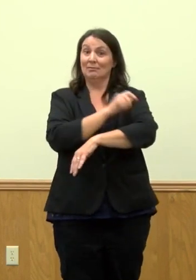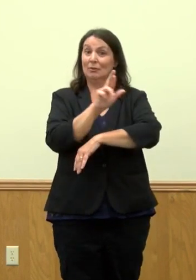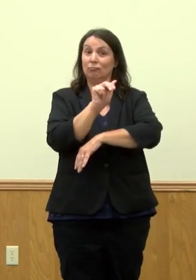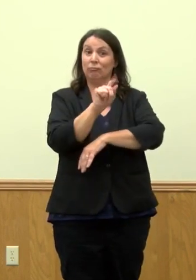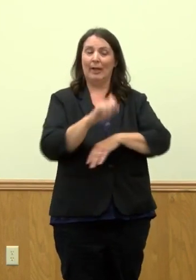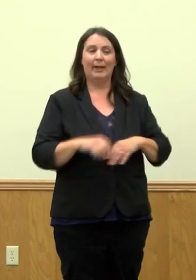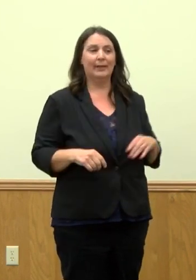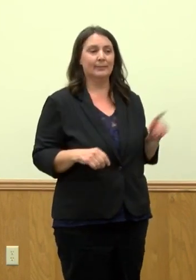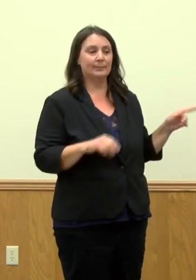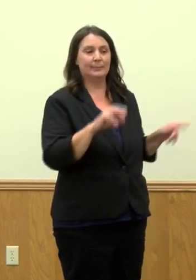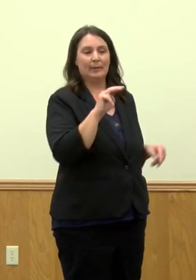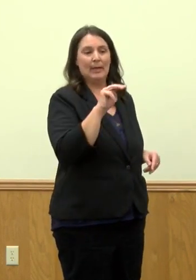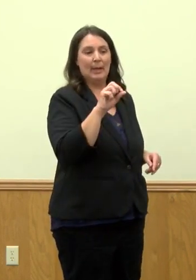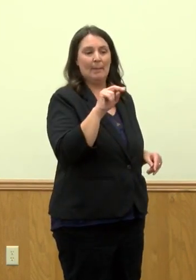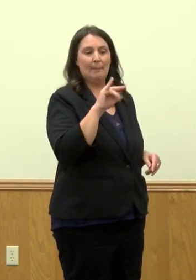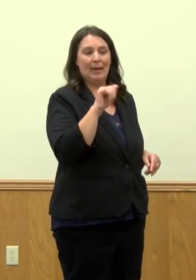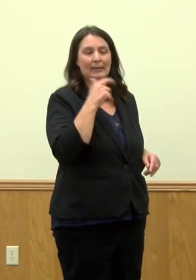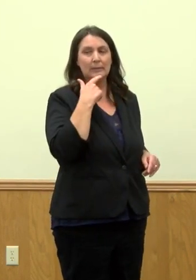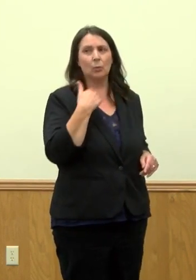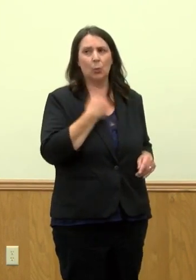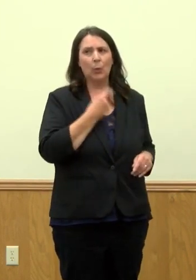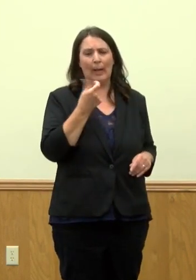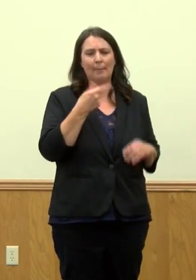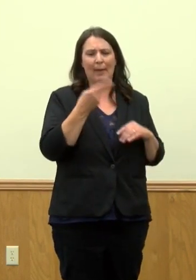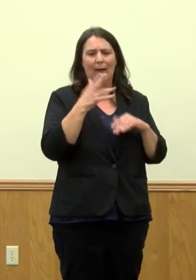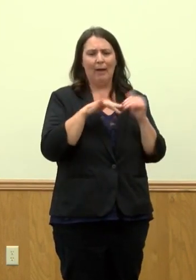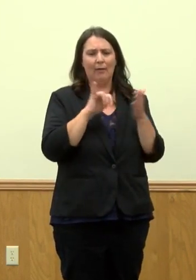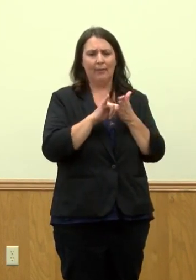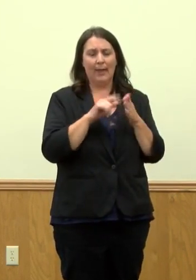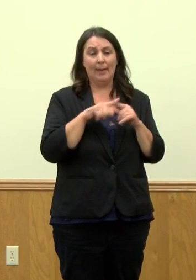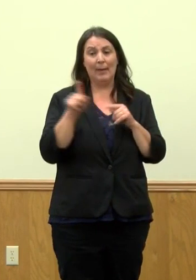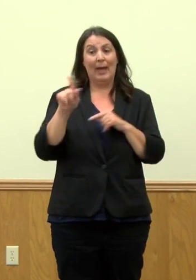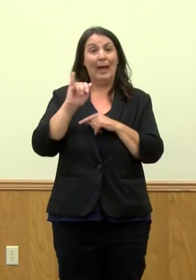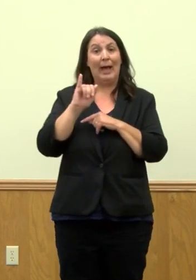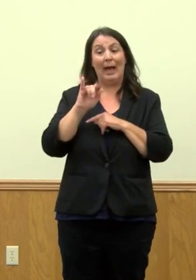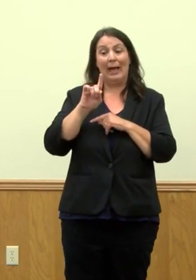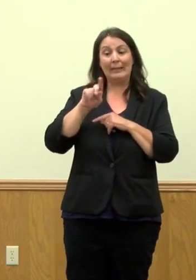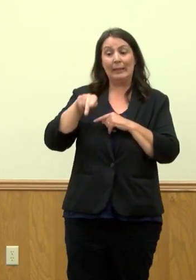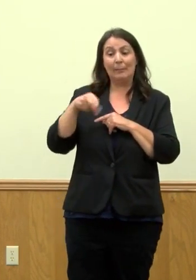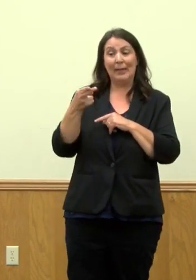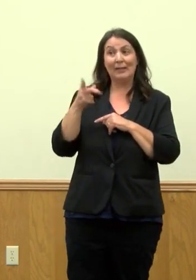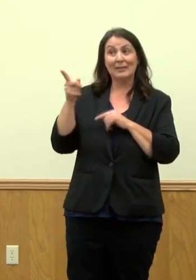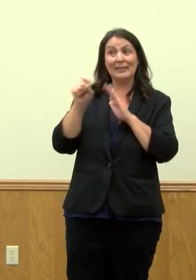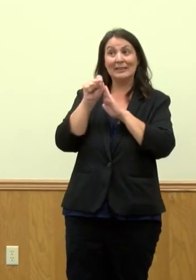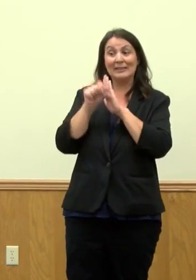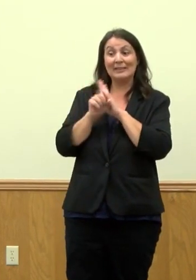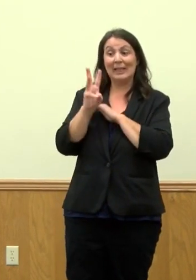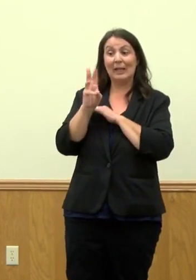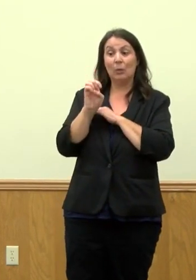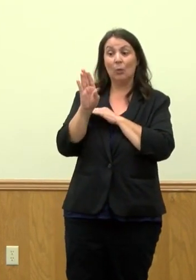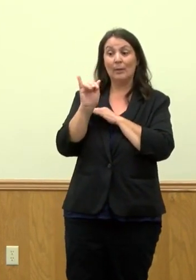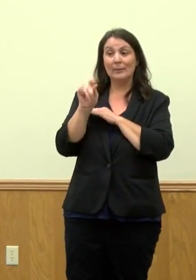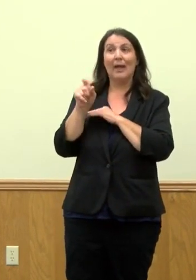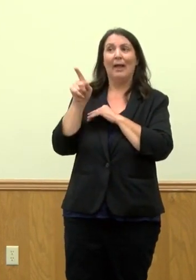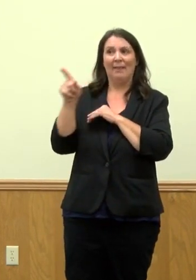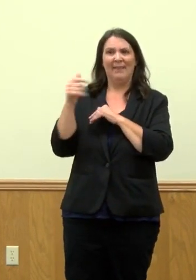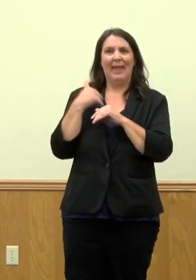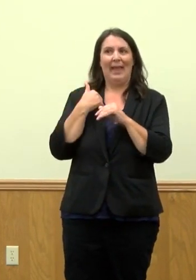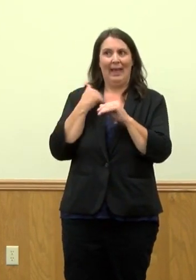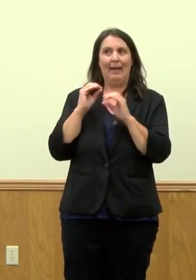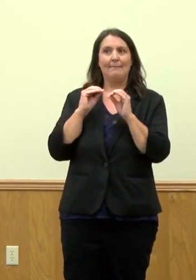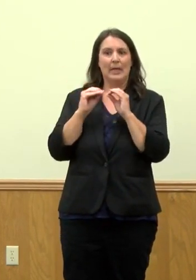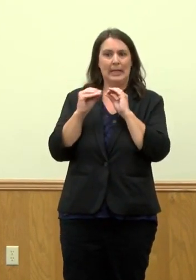that. And I believe if go to the Illinois Department of Public Health website, they do make the denominator for 12 and older